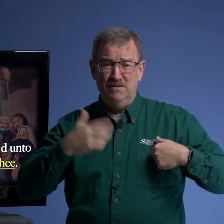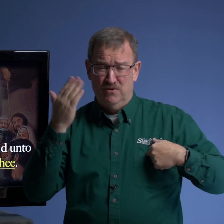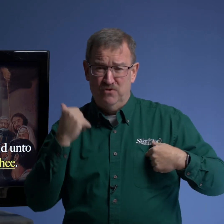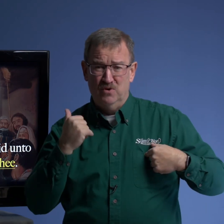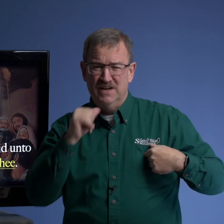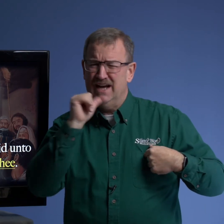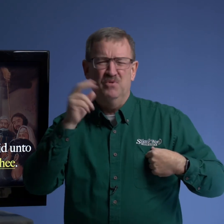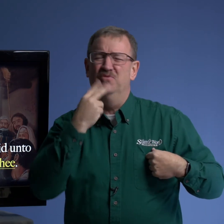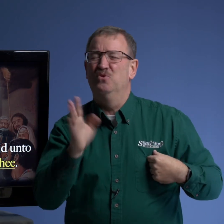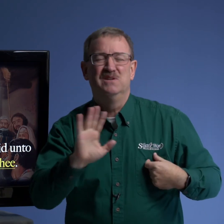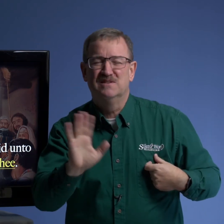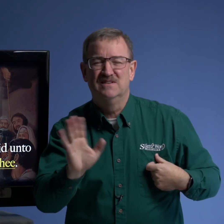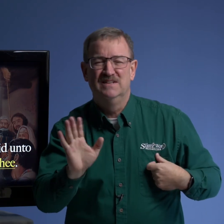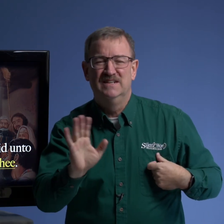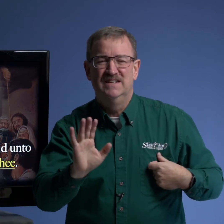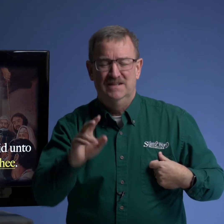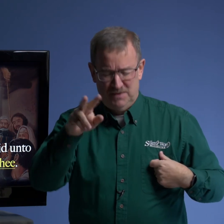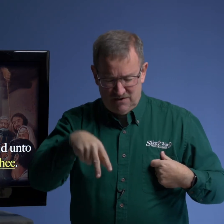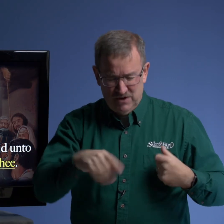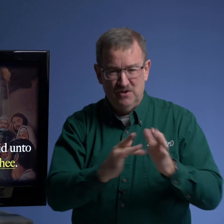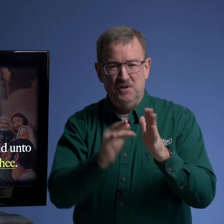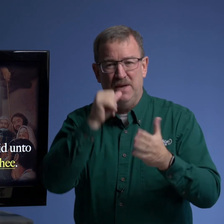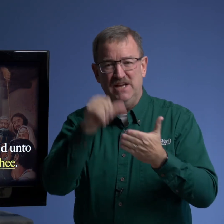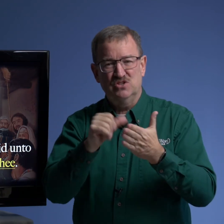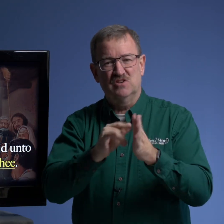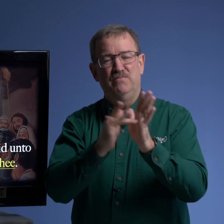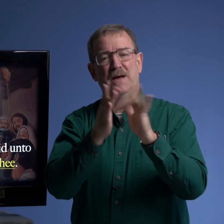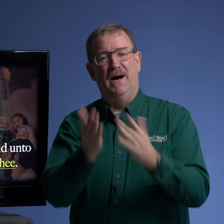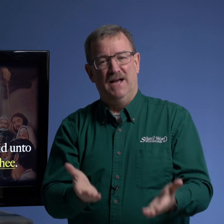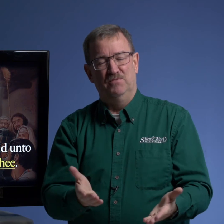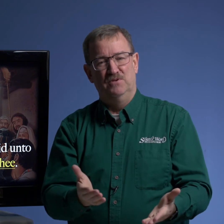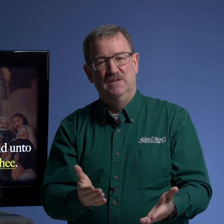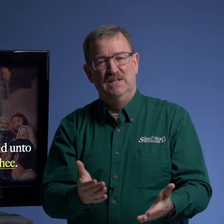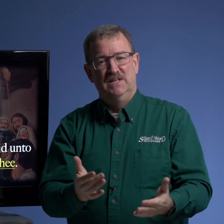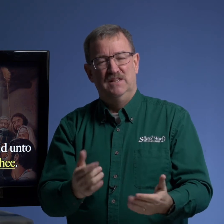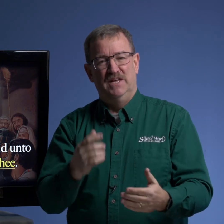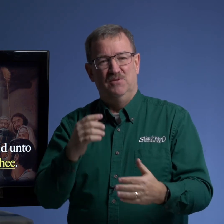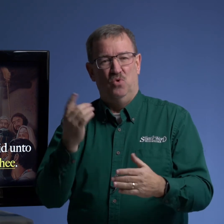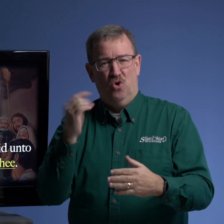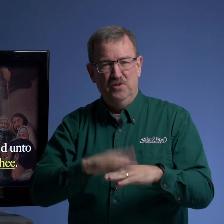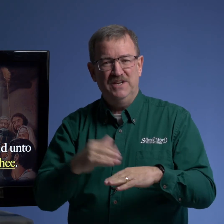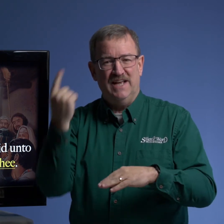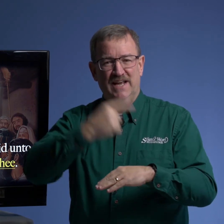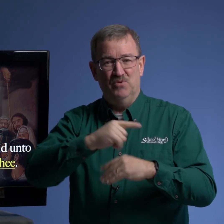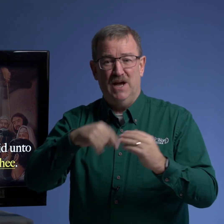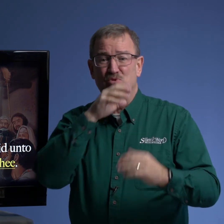before not with a voice but i've read on the pages of my bible that on the day when i was